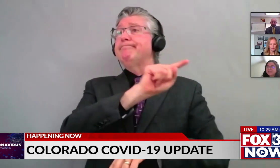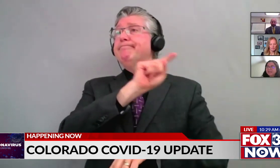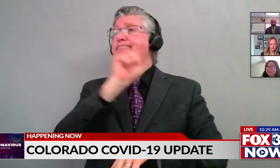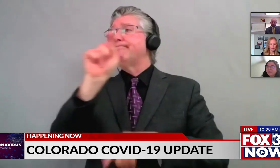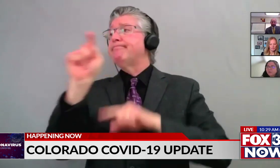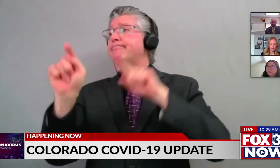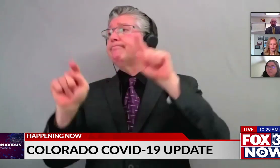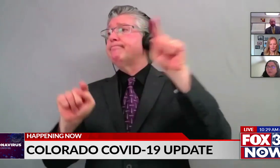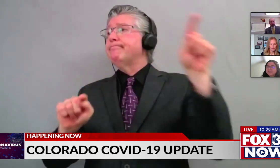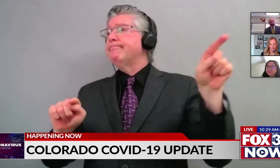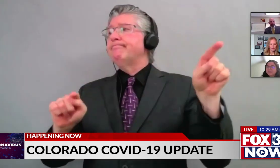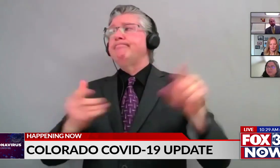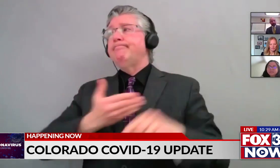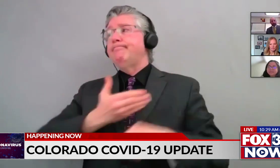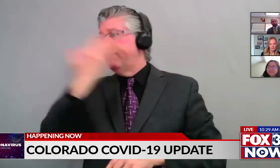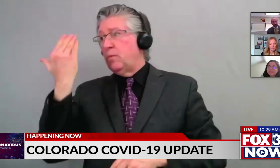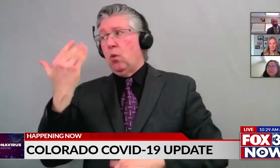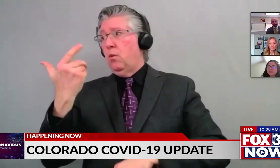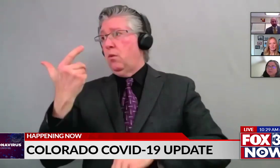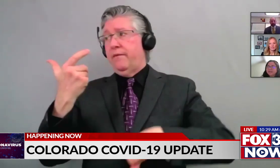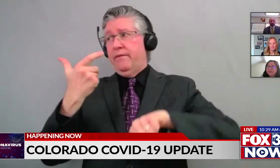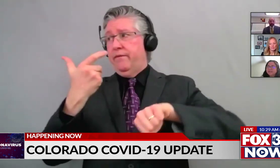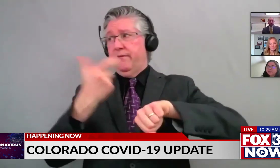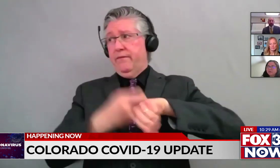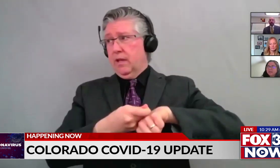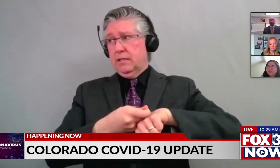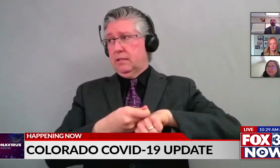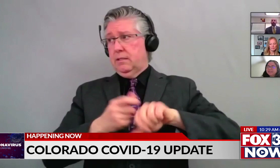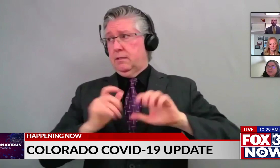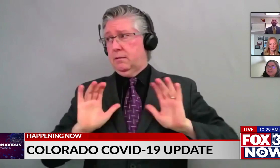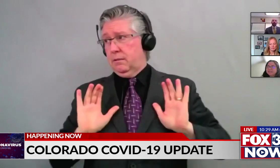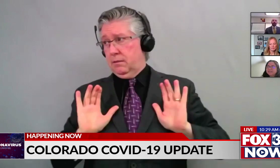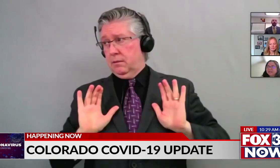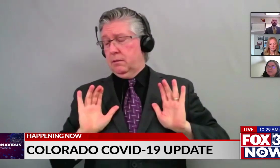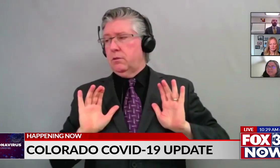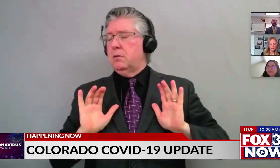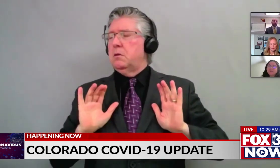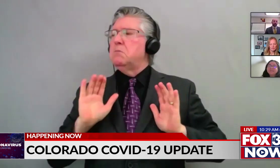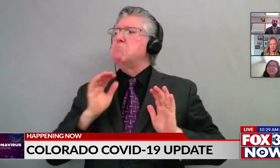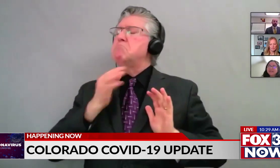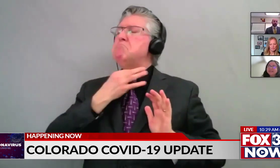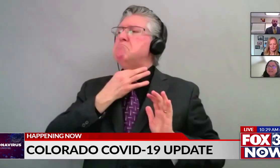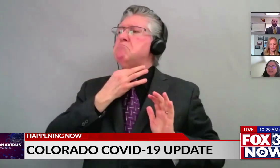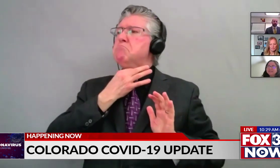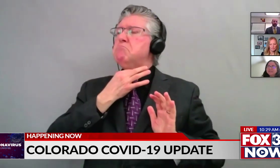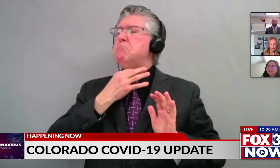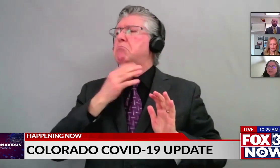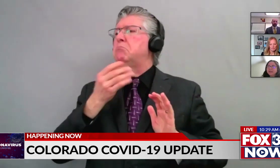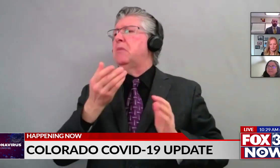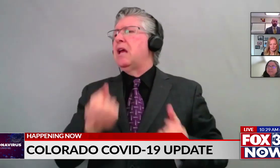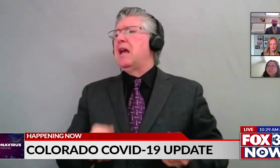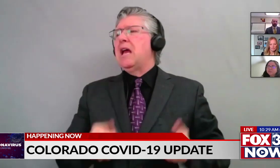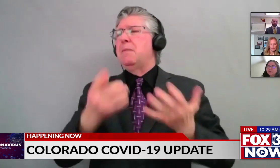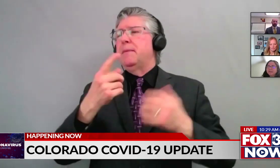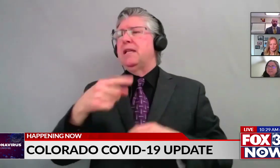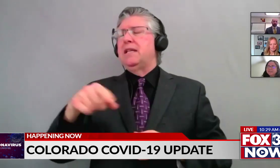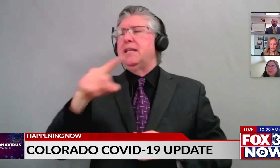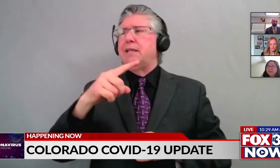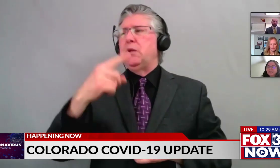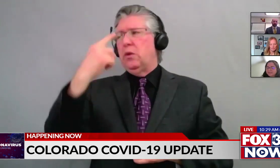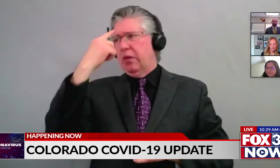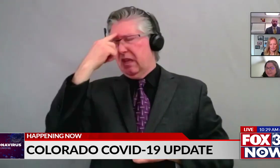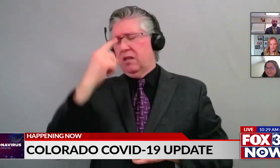view? And I don't know if you have any data to share about whether those what percentage of those people just will flat out refuse?